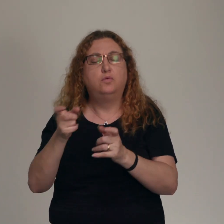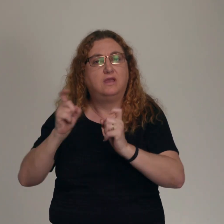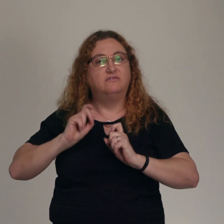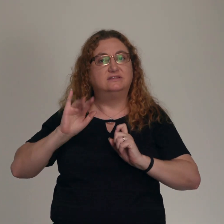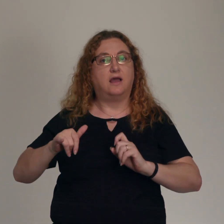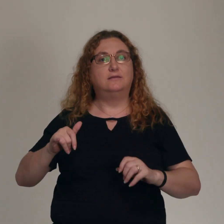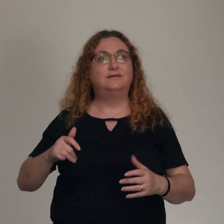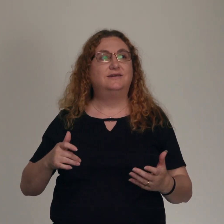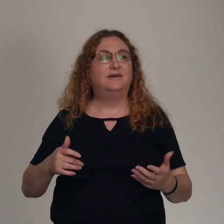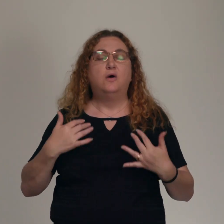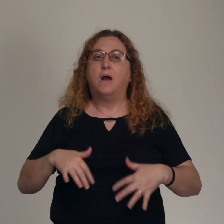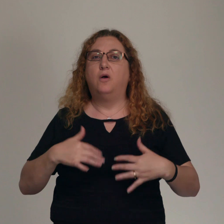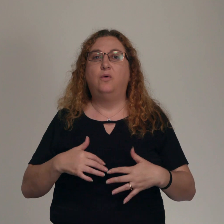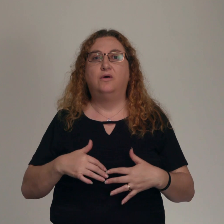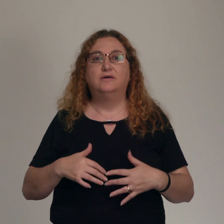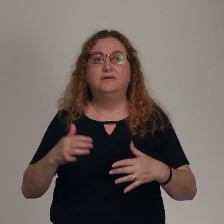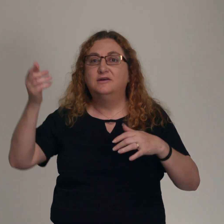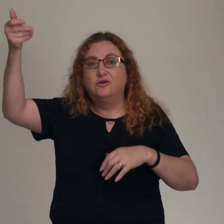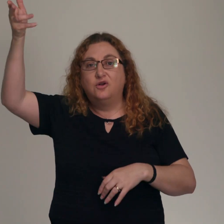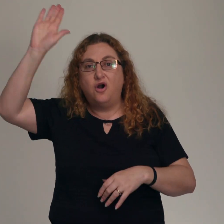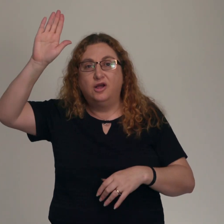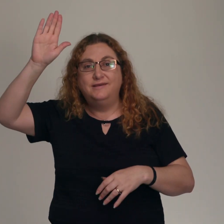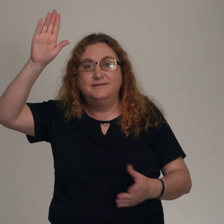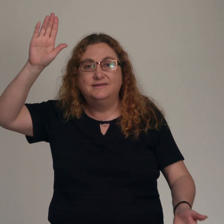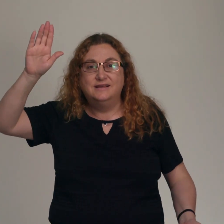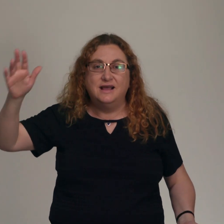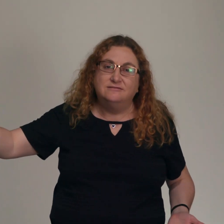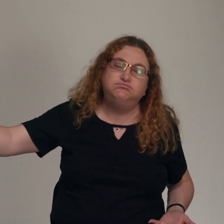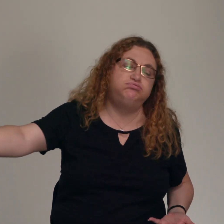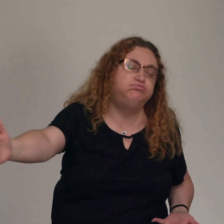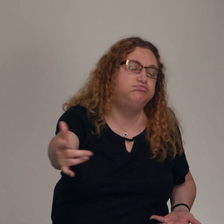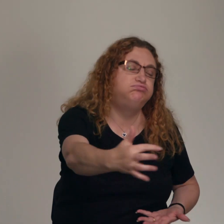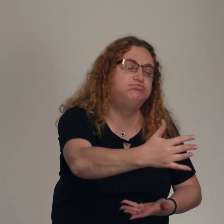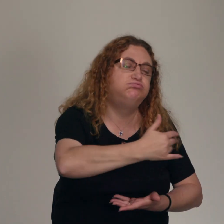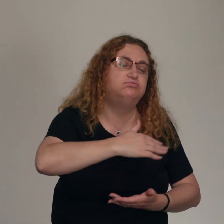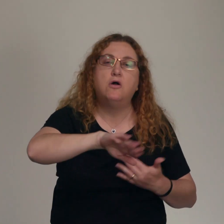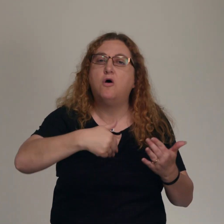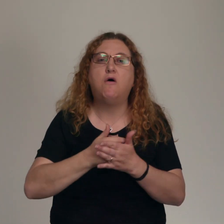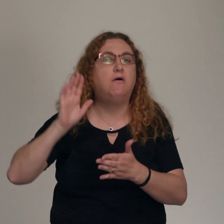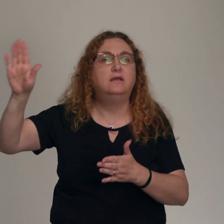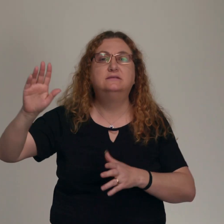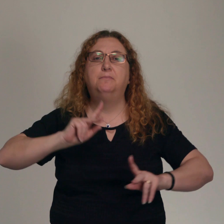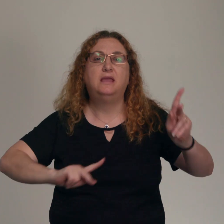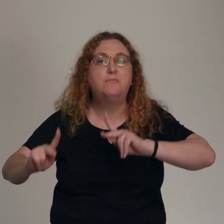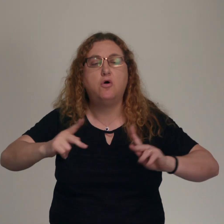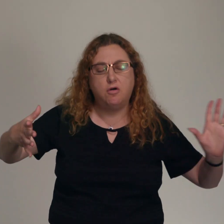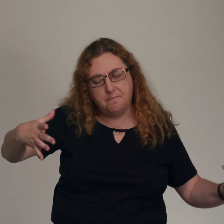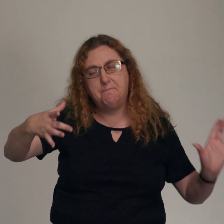reconciling the world to himself in Christ, not counting people's sins against them. And he has committed to us the message of